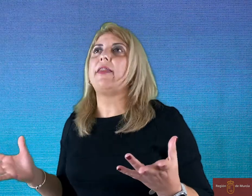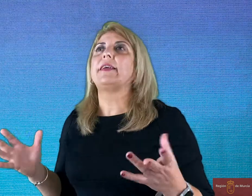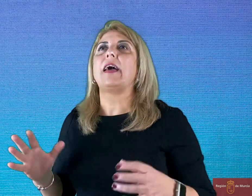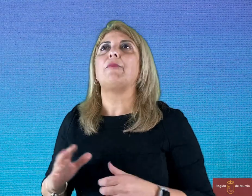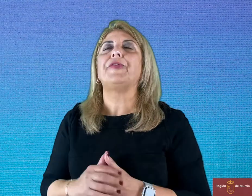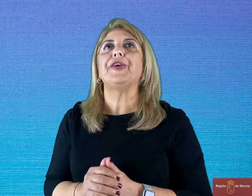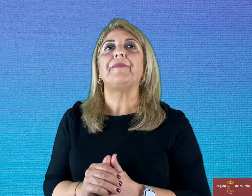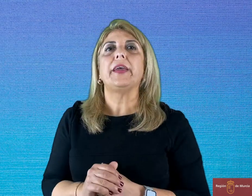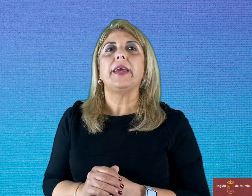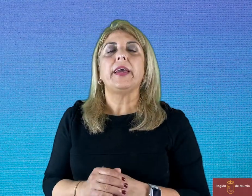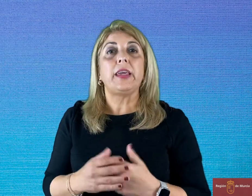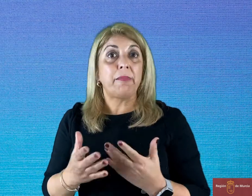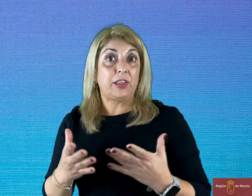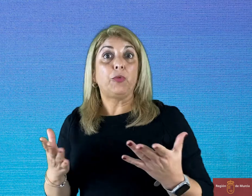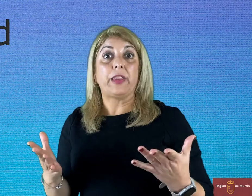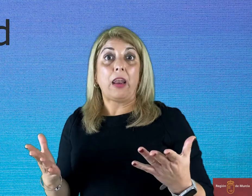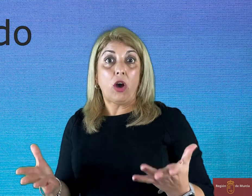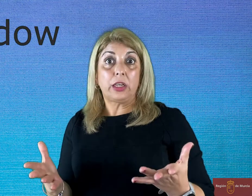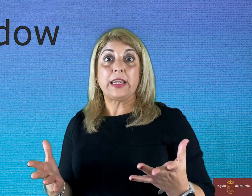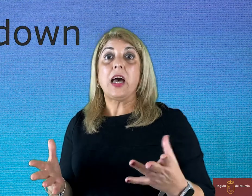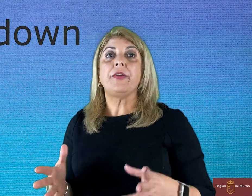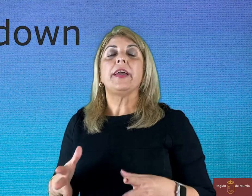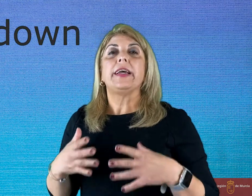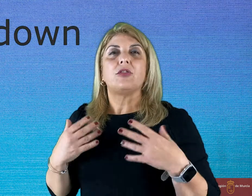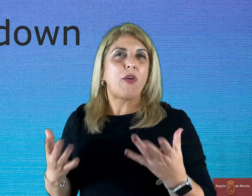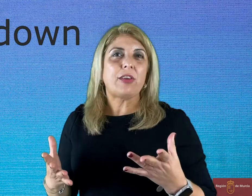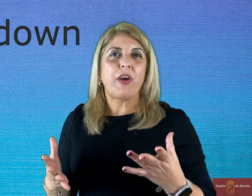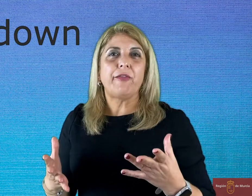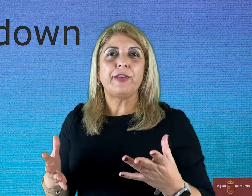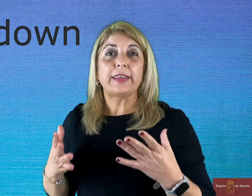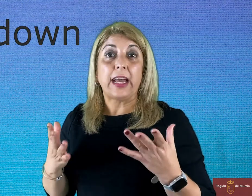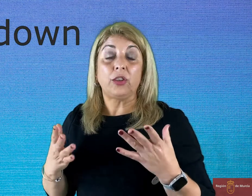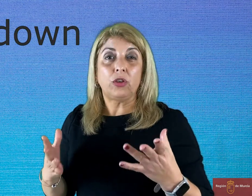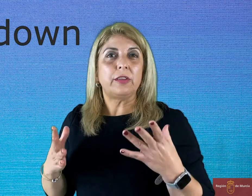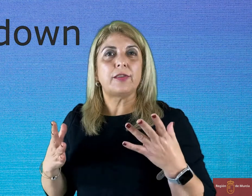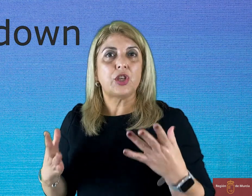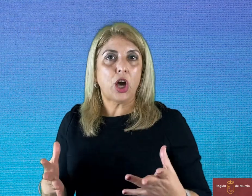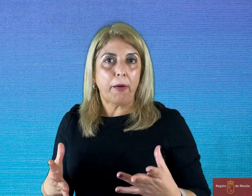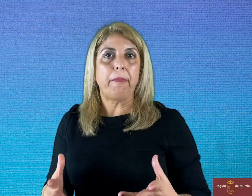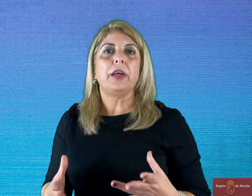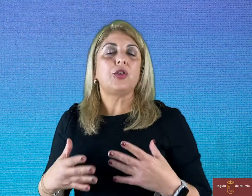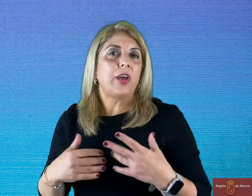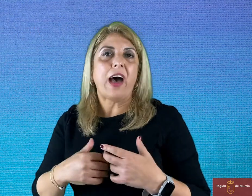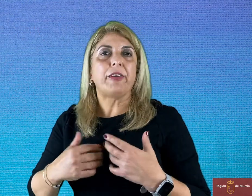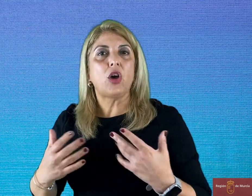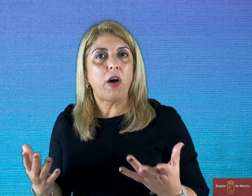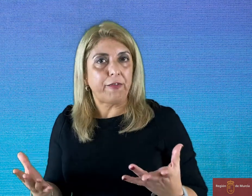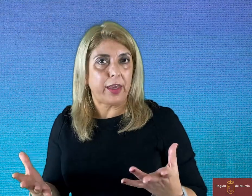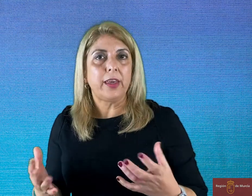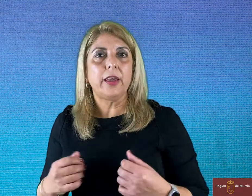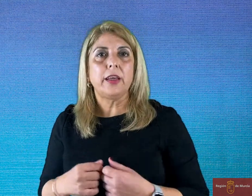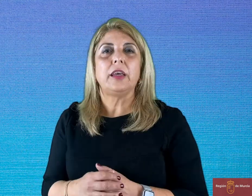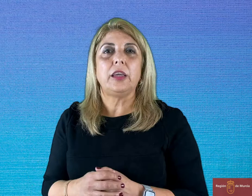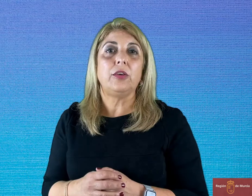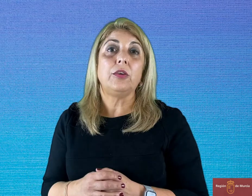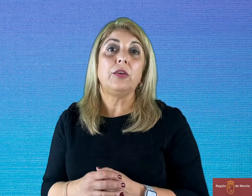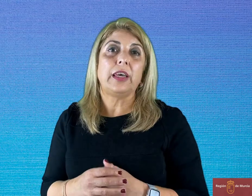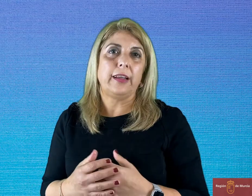example for you. Imagine with the lockdown, truck drivers cannot stop to have a coffee. You can